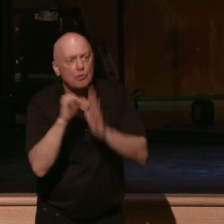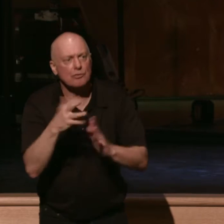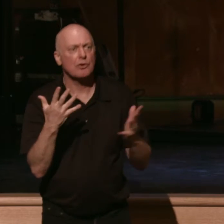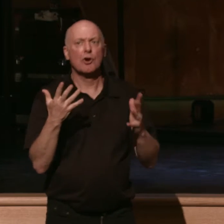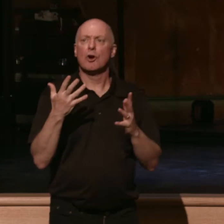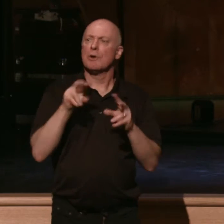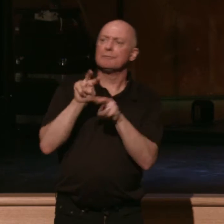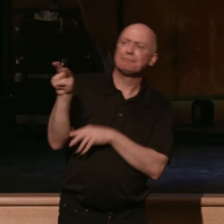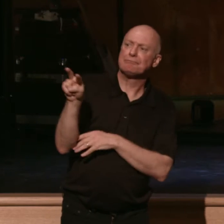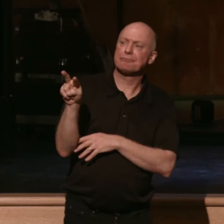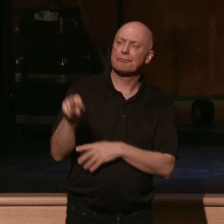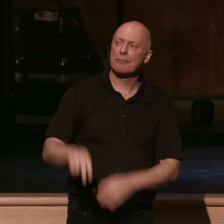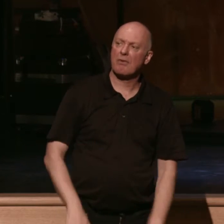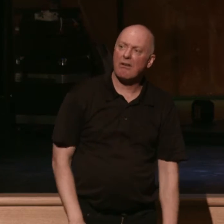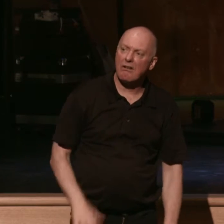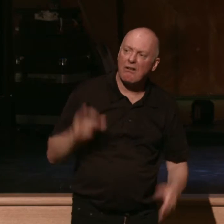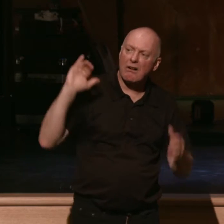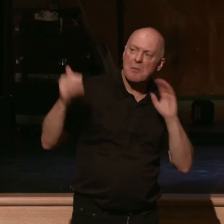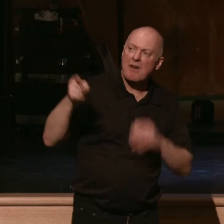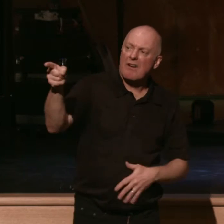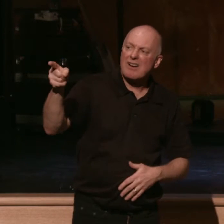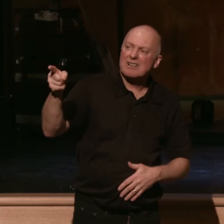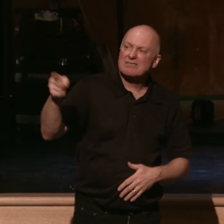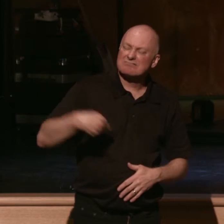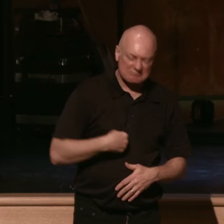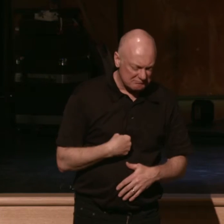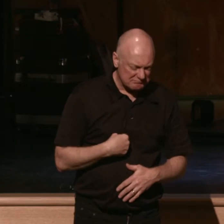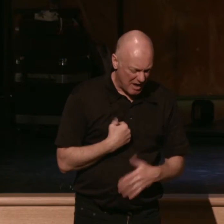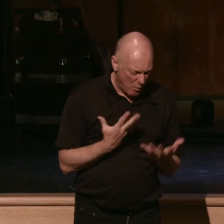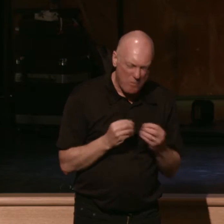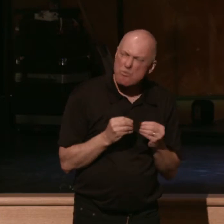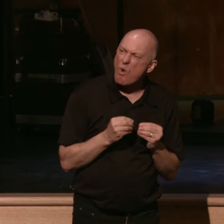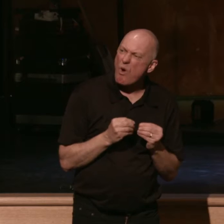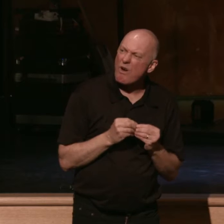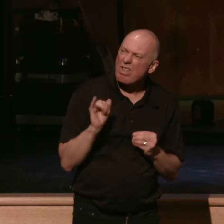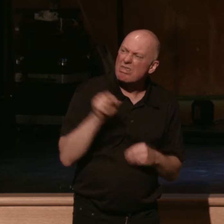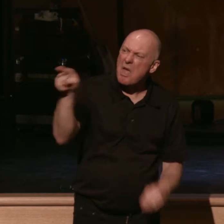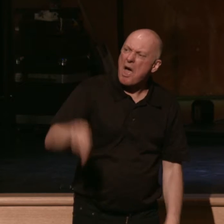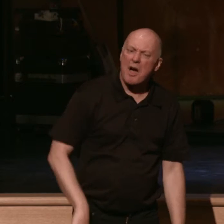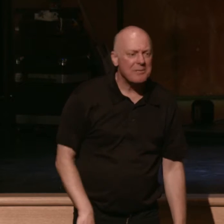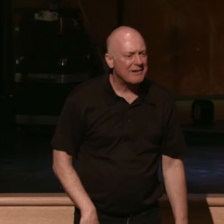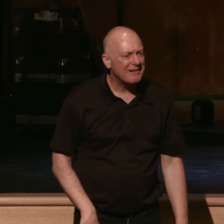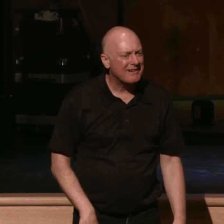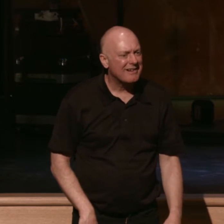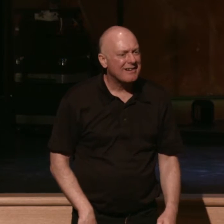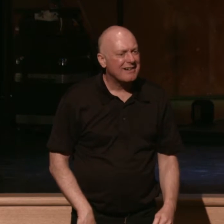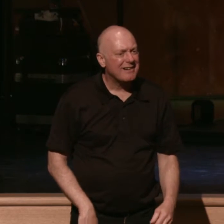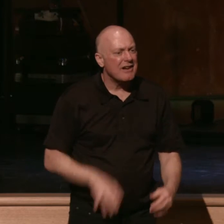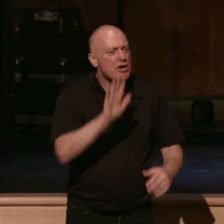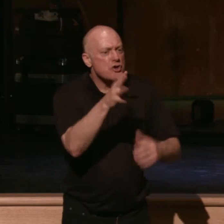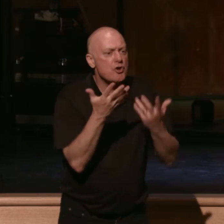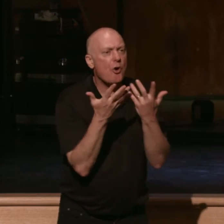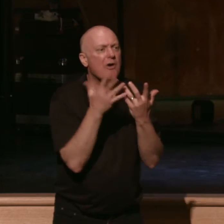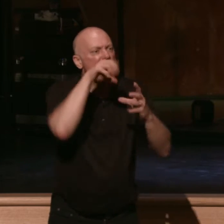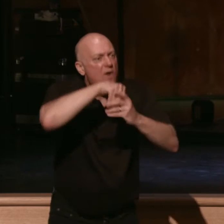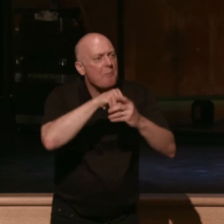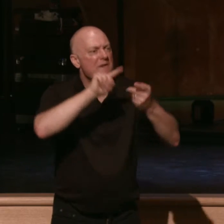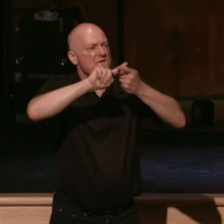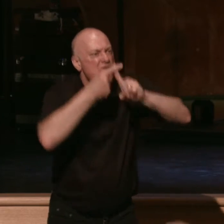feeling miserable and discontented and wanting more? How much of your interactions with friends leave you